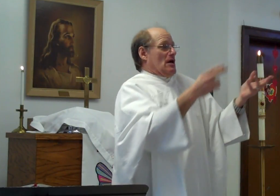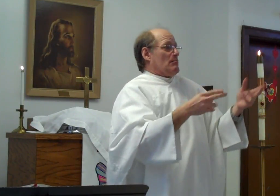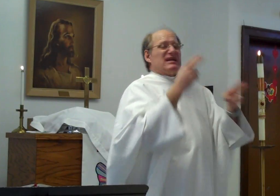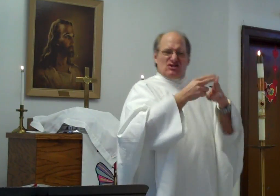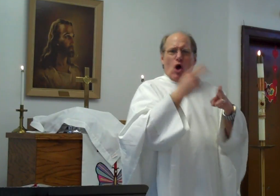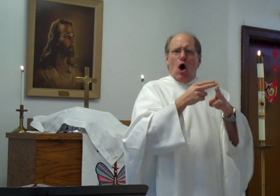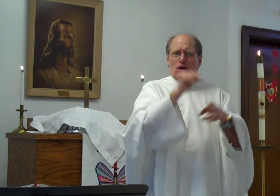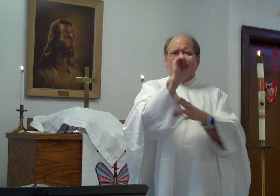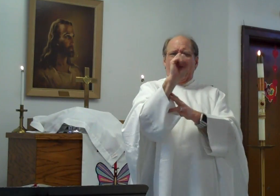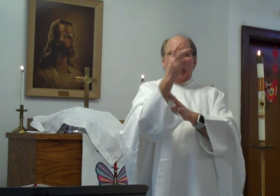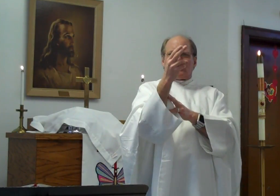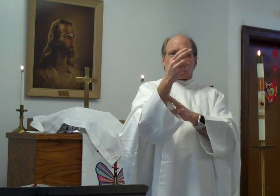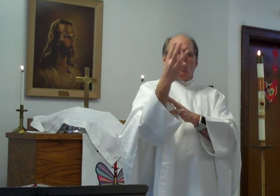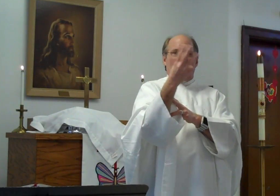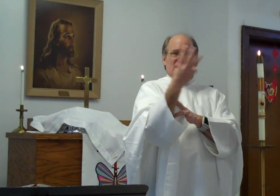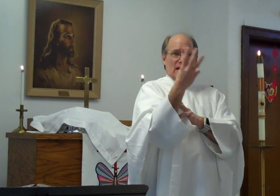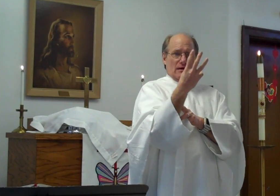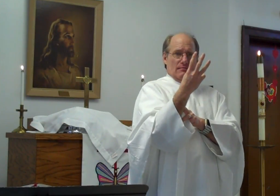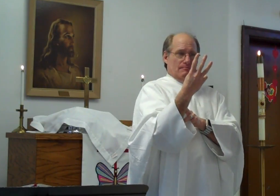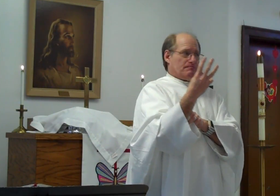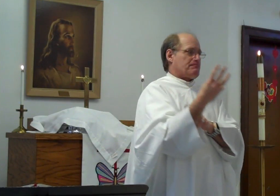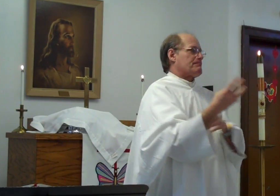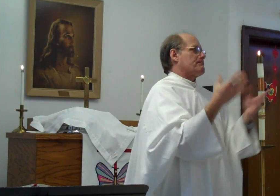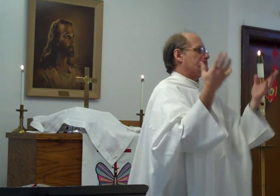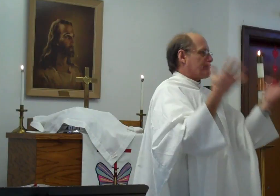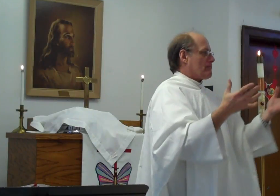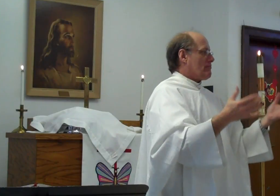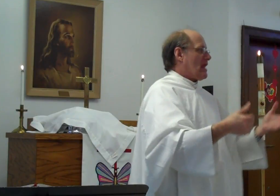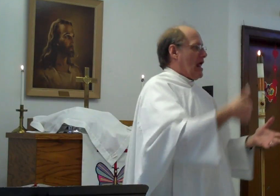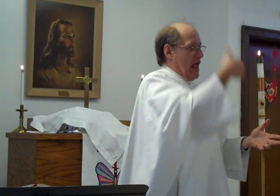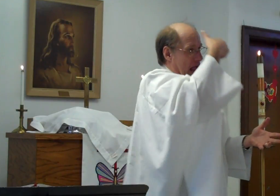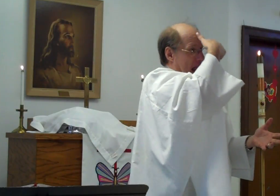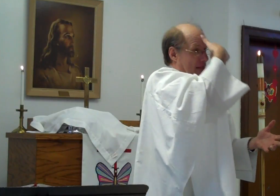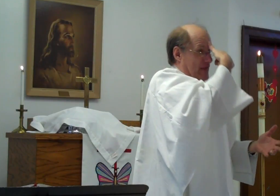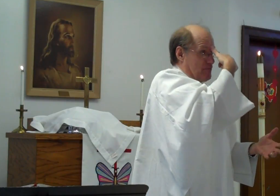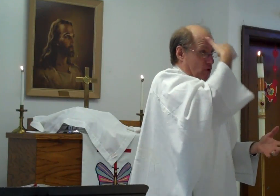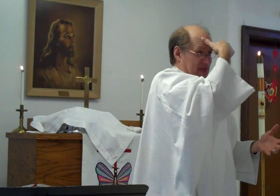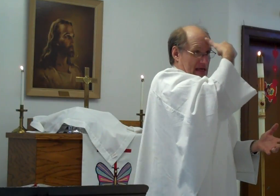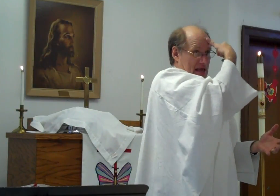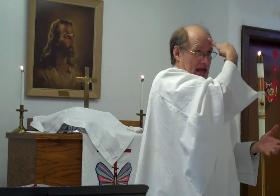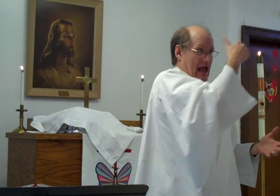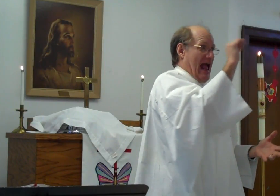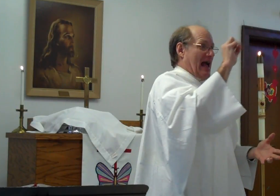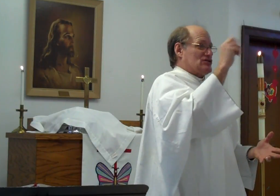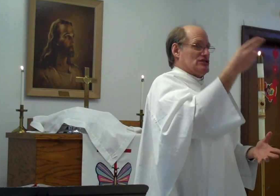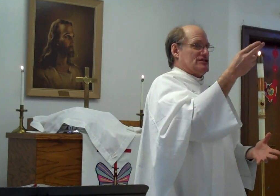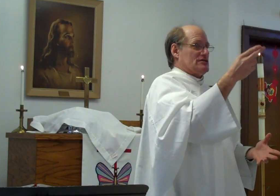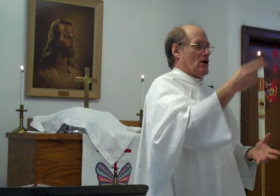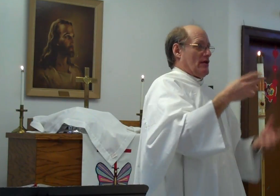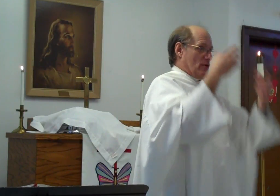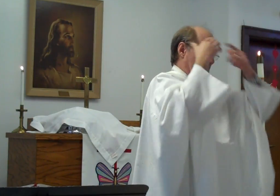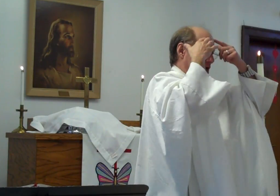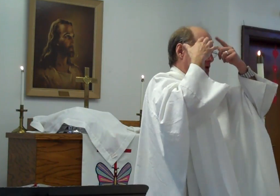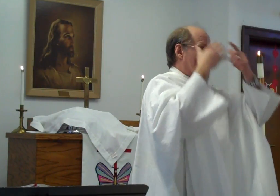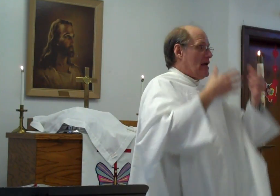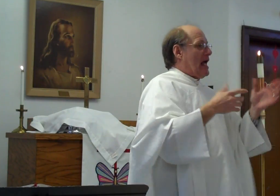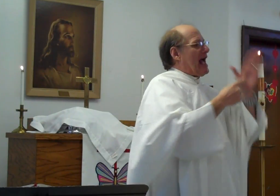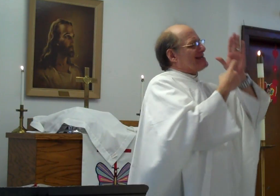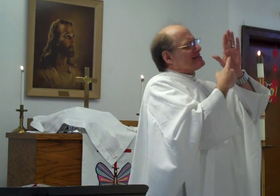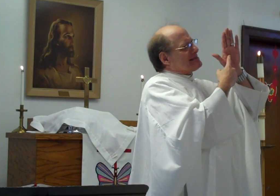but it's called Ash Wednesday. Right. And they put the ashes on their head as a